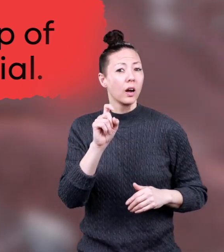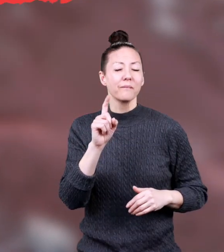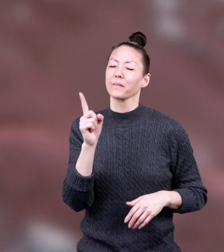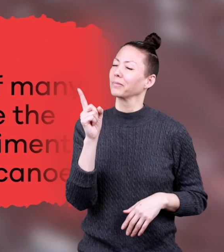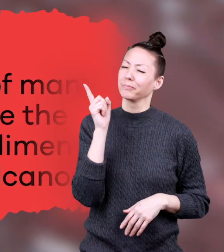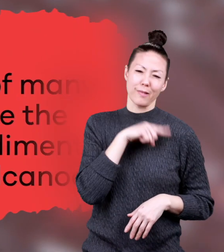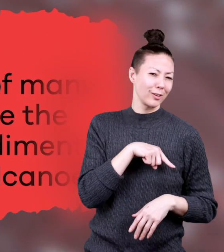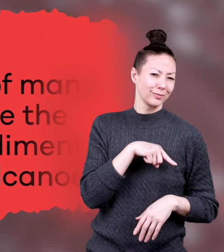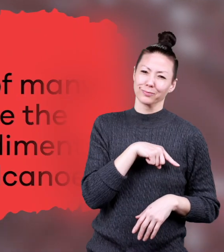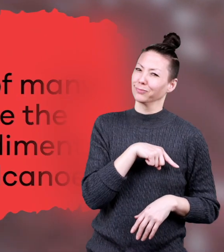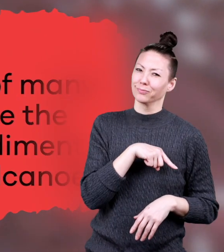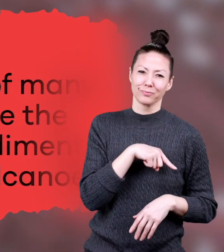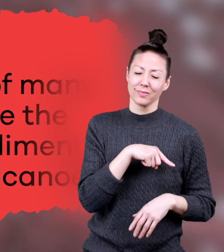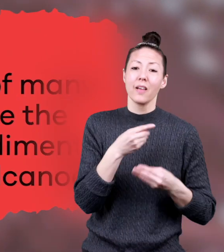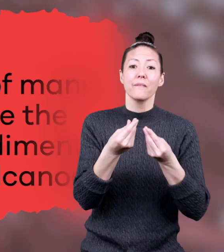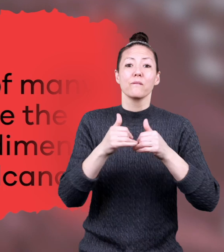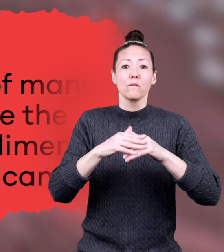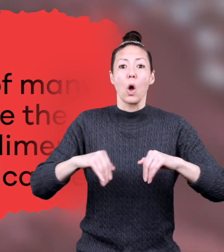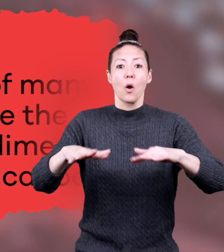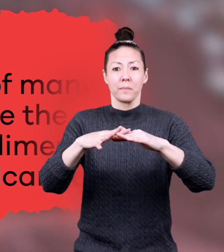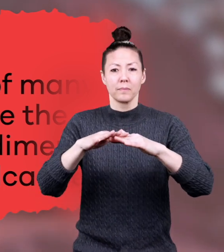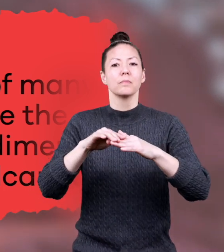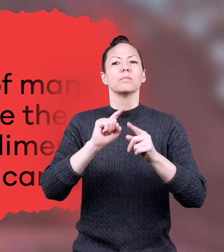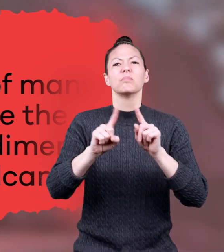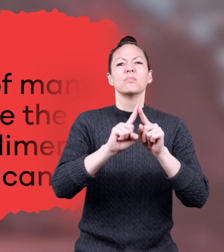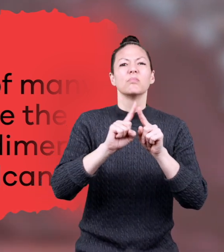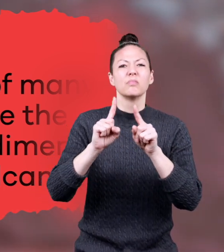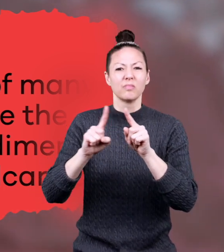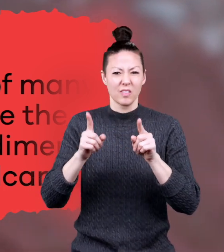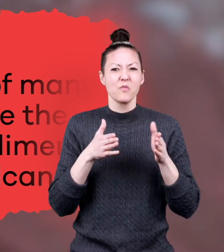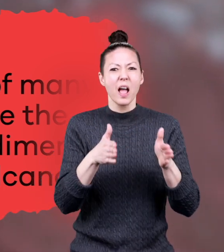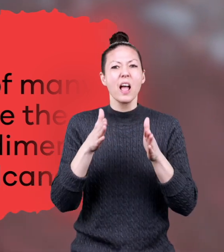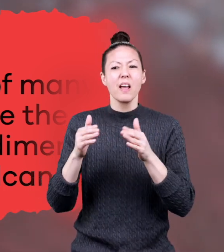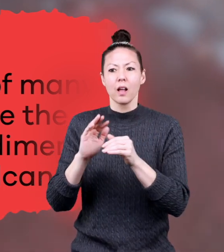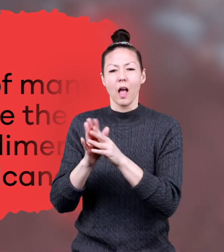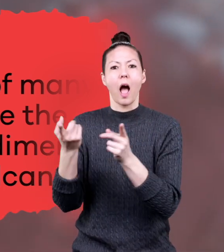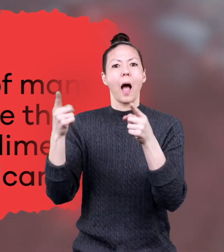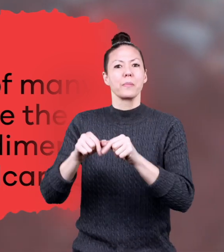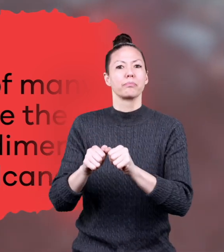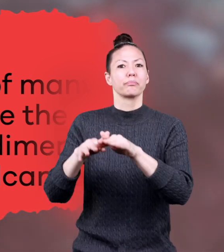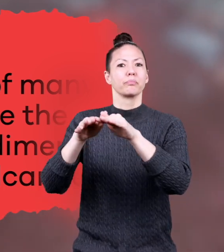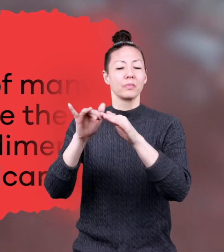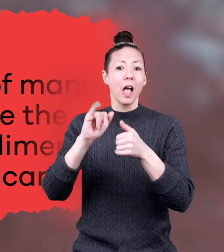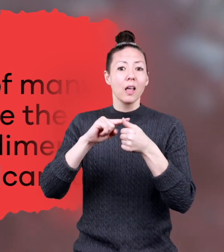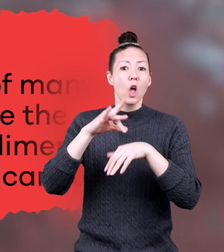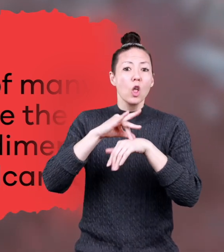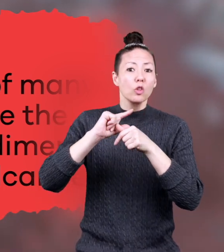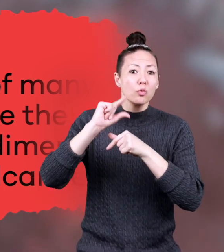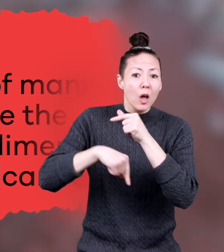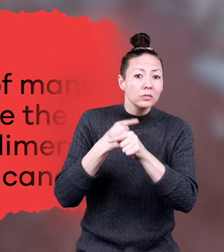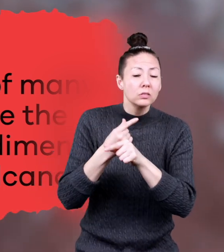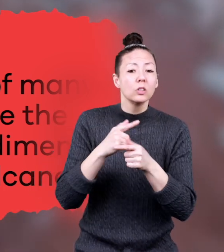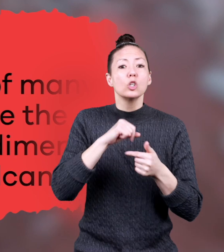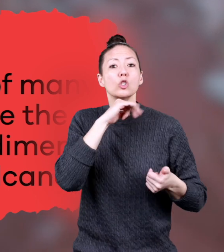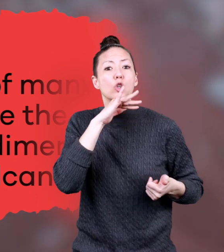False! Landforms can be made up of many different kinds of things, like the earth's crust, dirt,